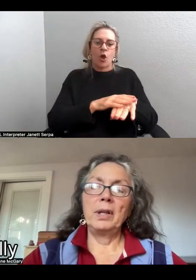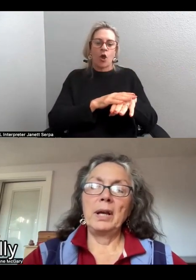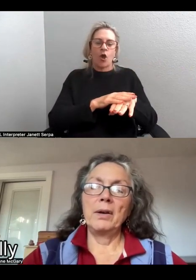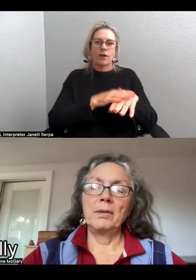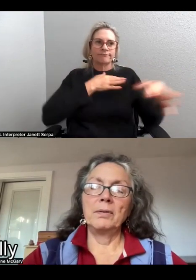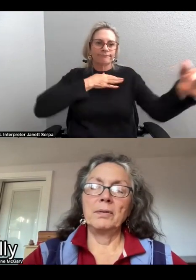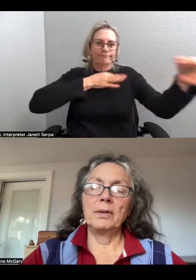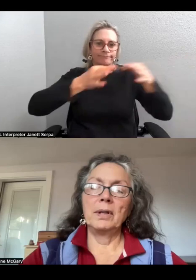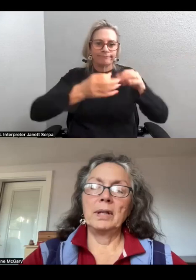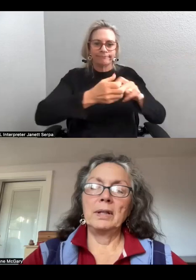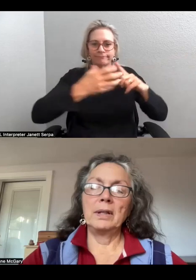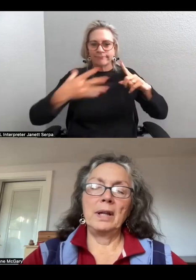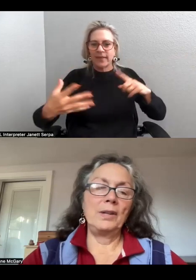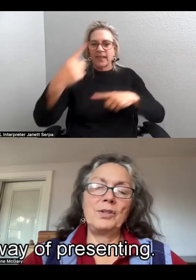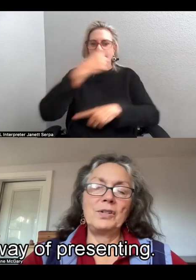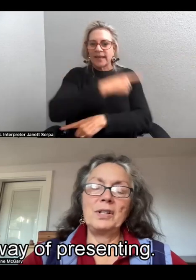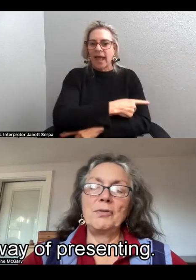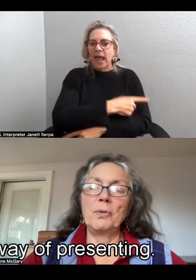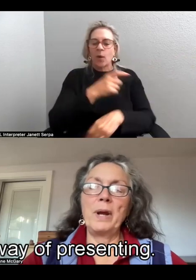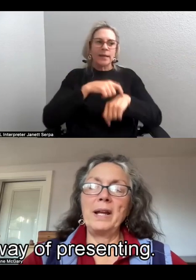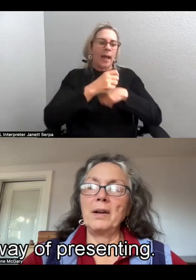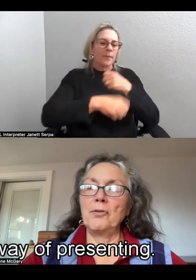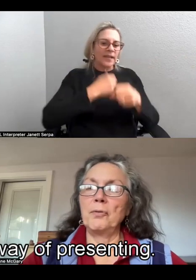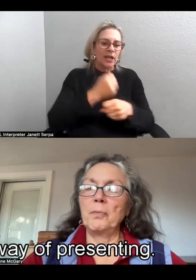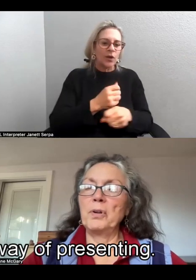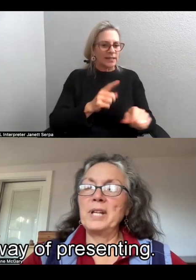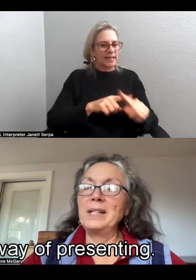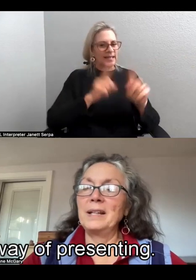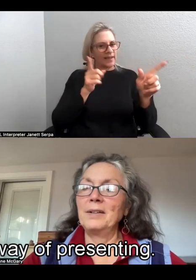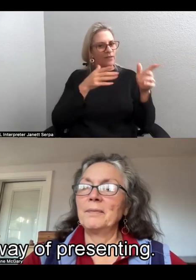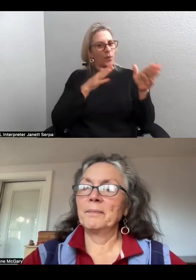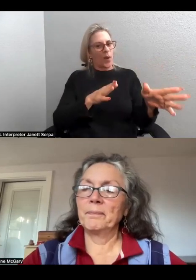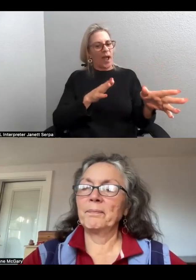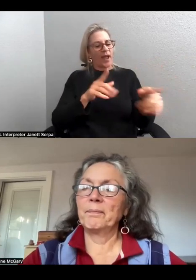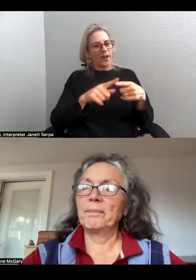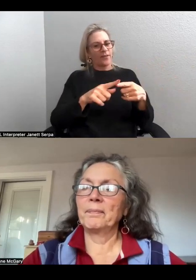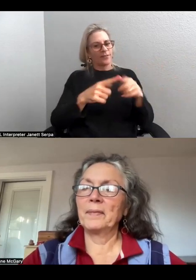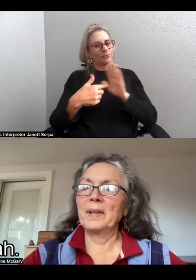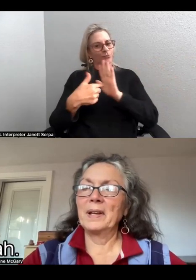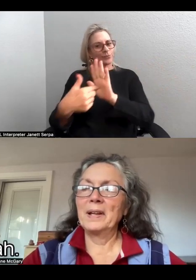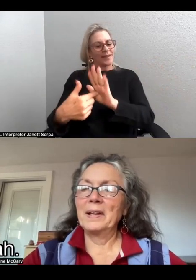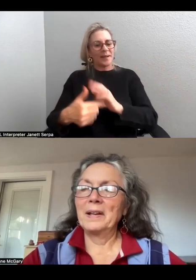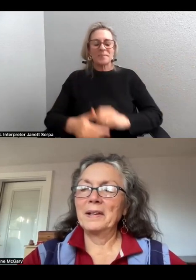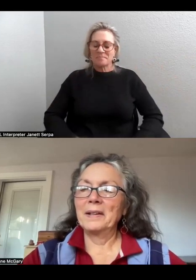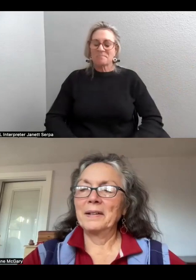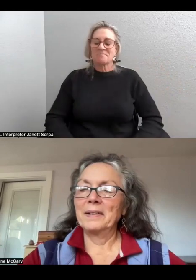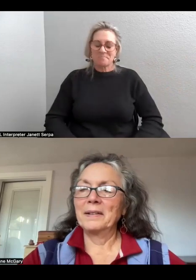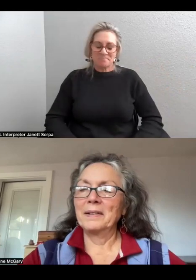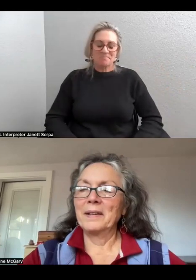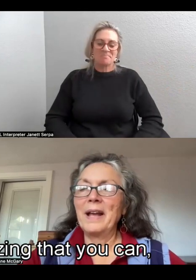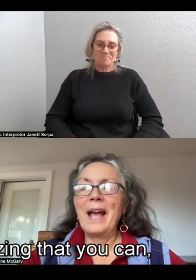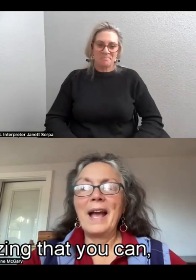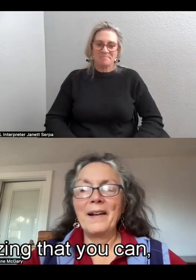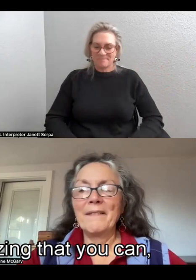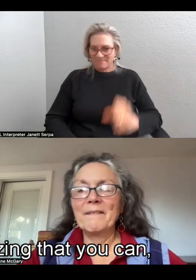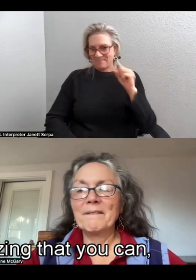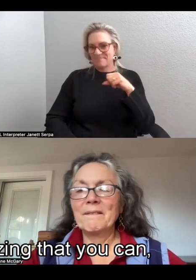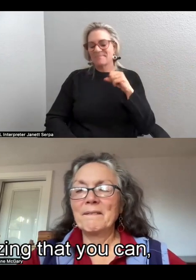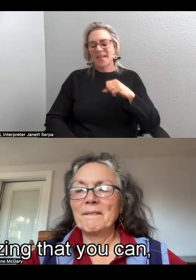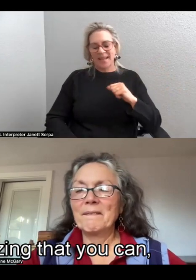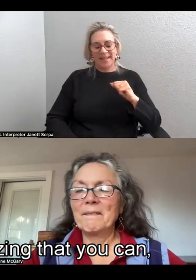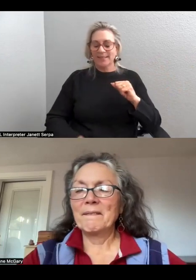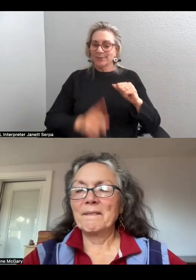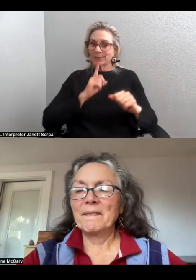It really, it's just a different way of presenting. Yeah. And it's quite